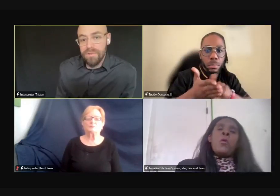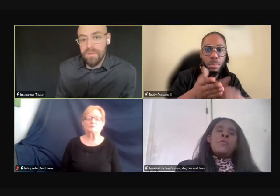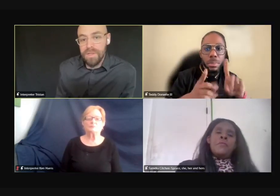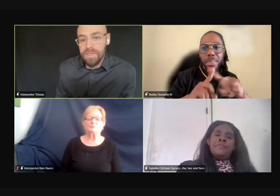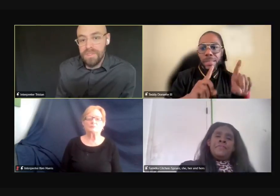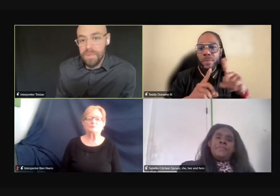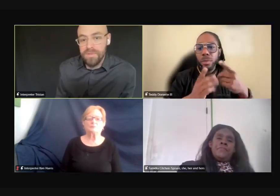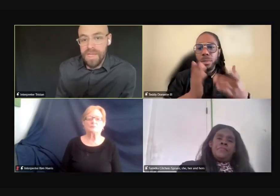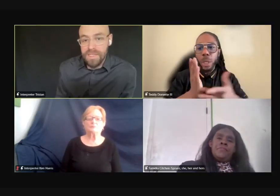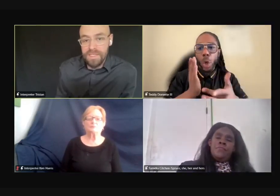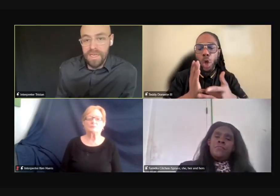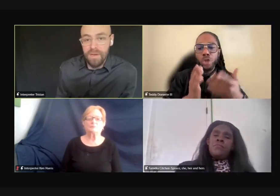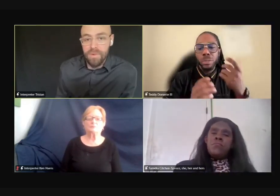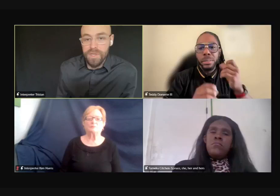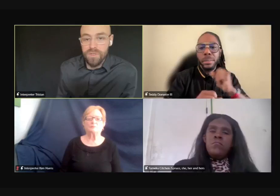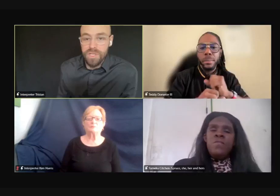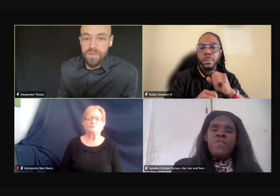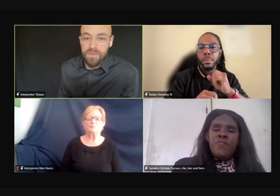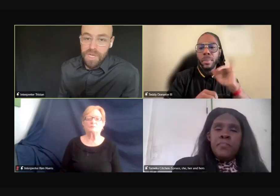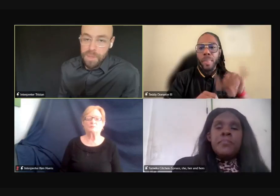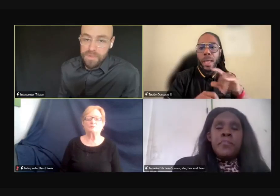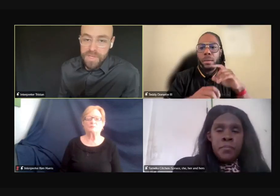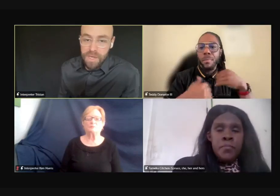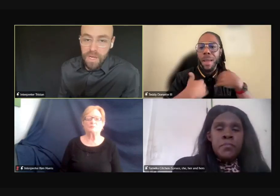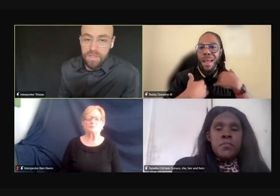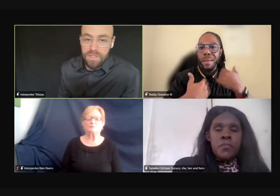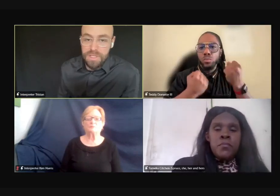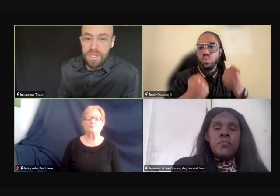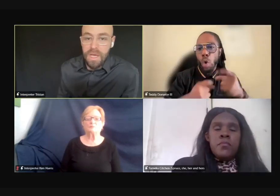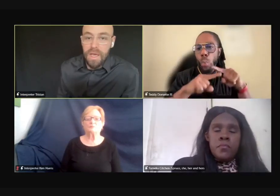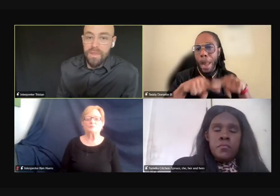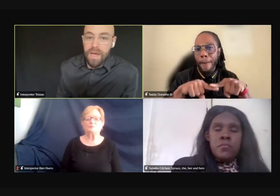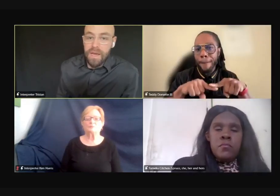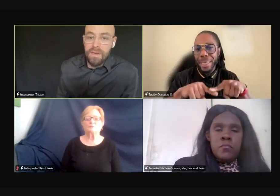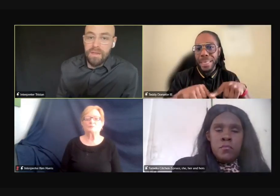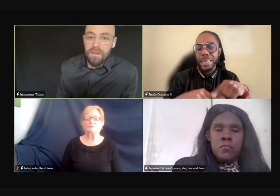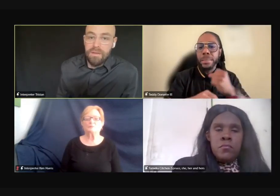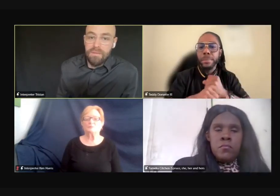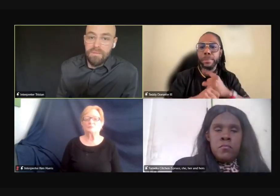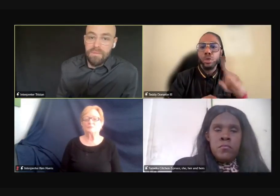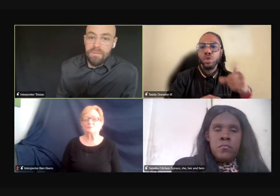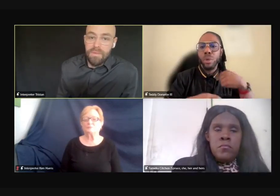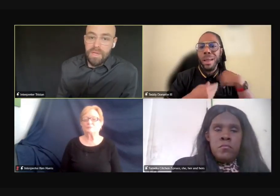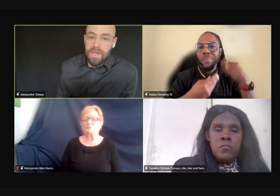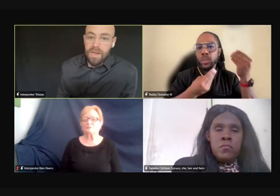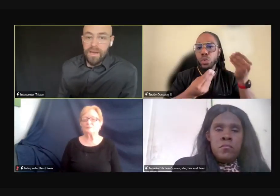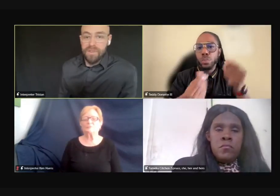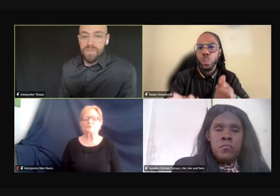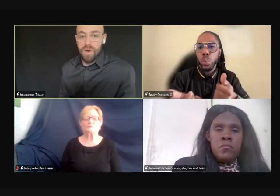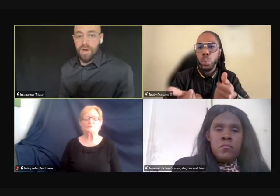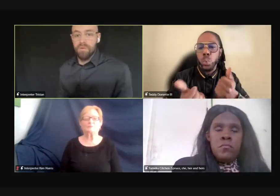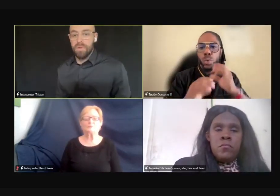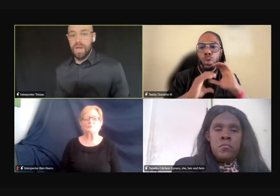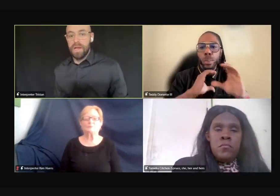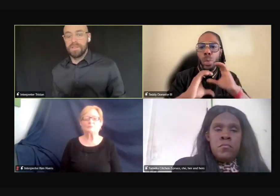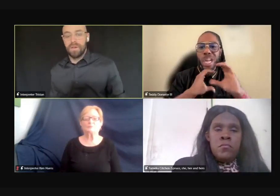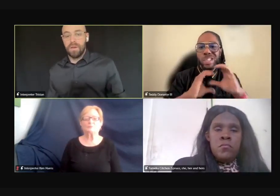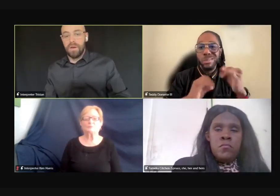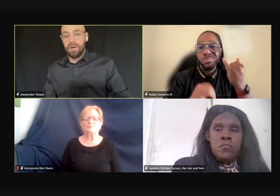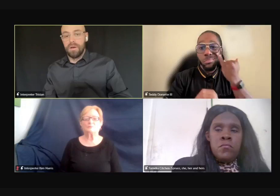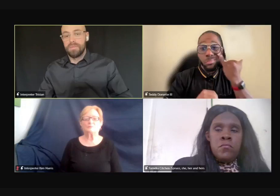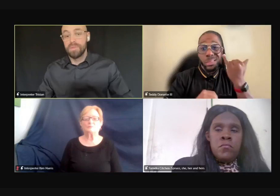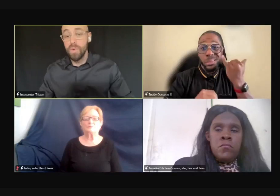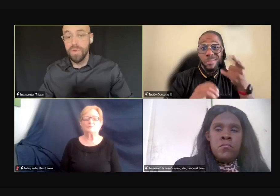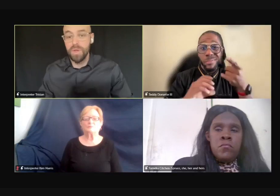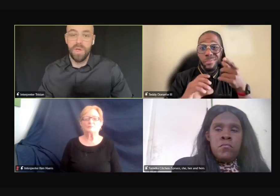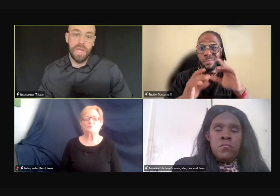of these types of testing and researching different types of technologies that can have a strong reliance